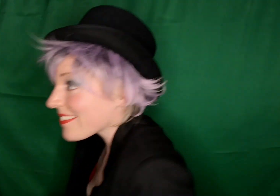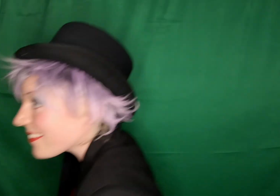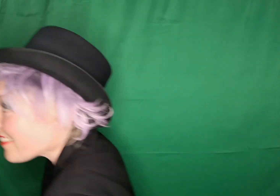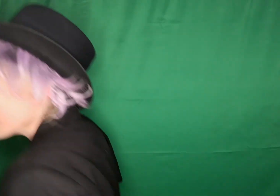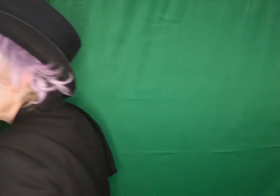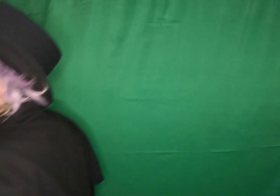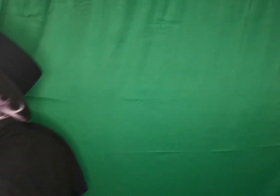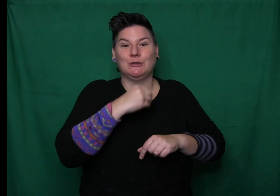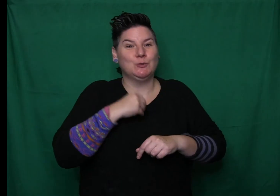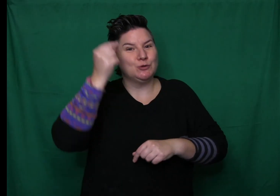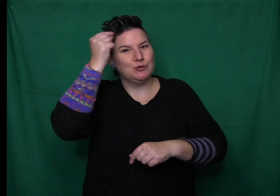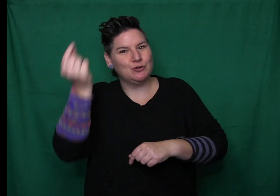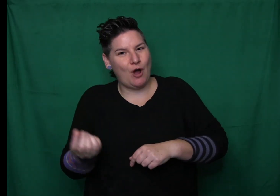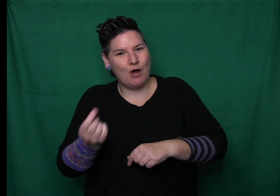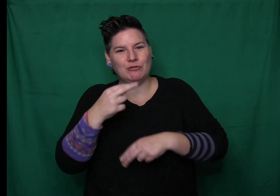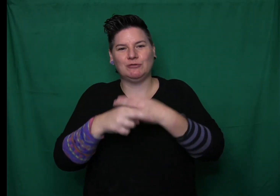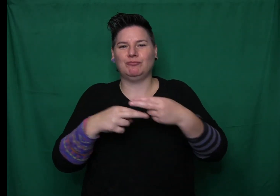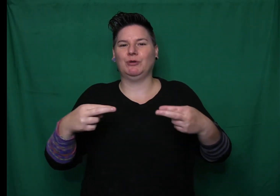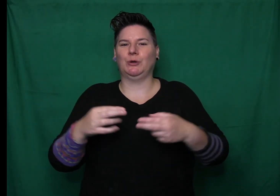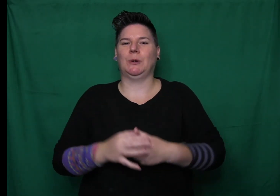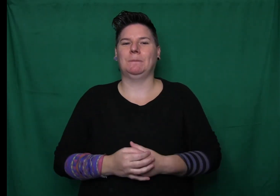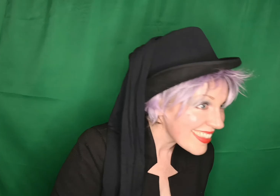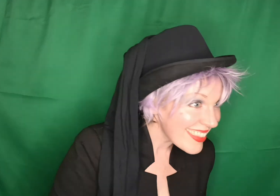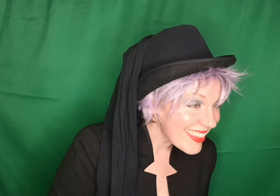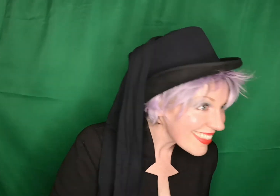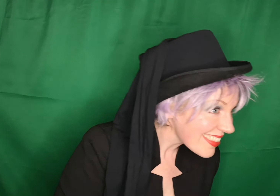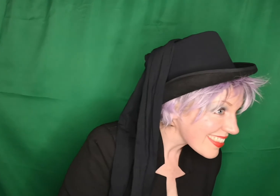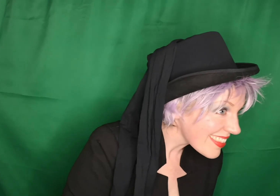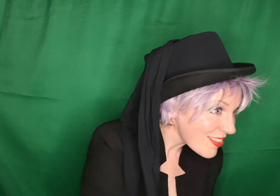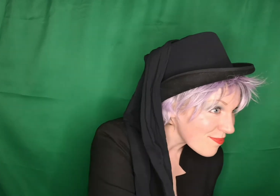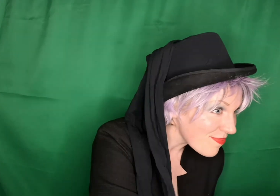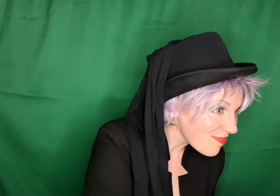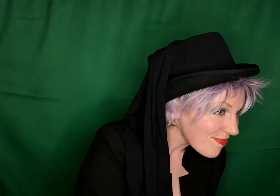Shhh, said the big witch walking up the stairs. She goes into Dory's room.